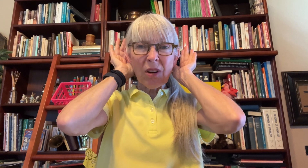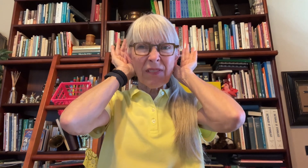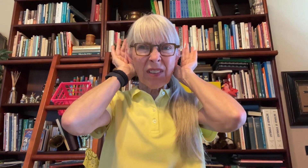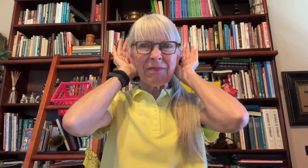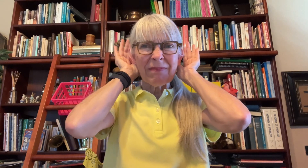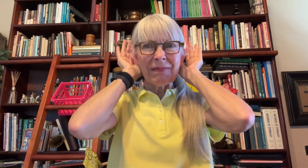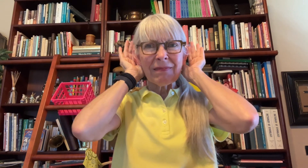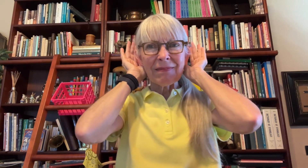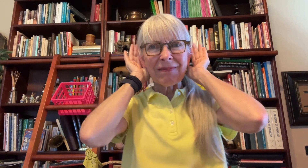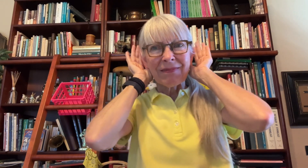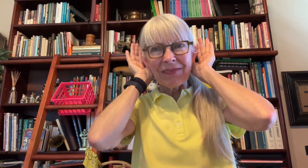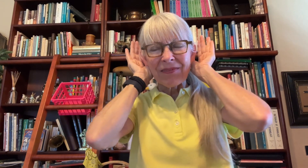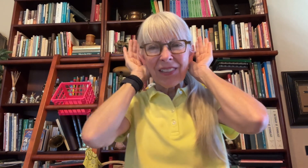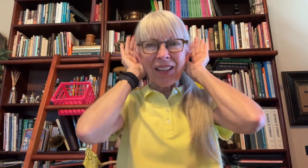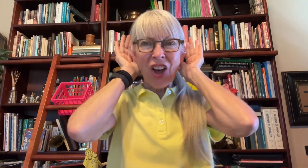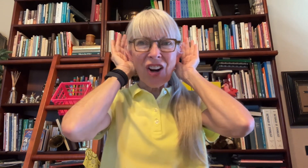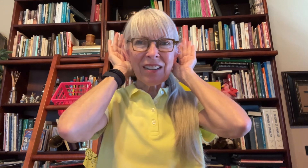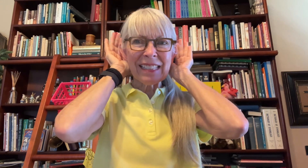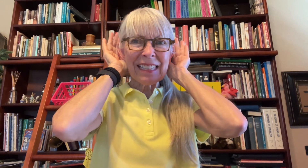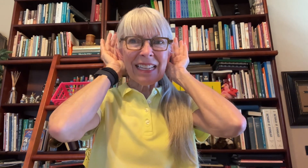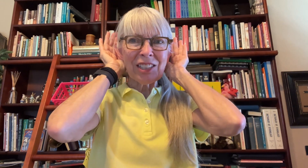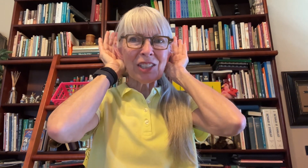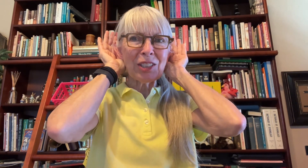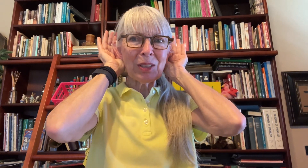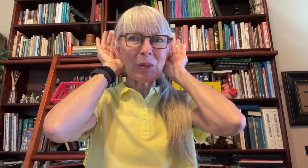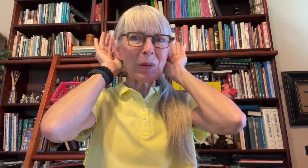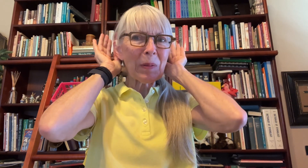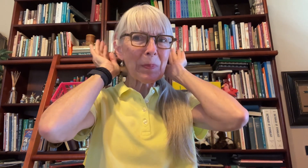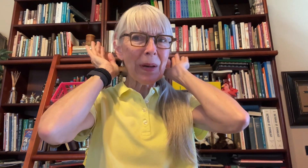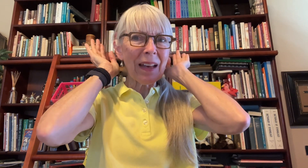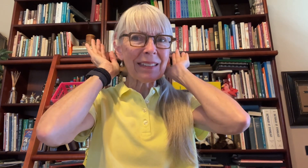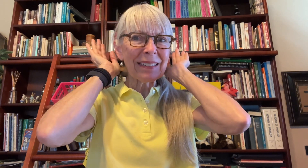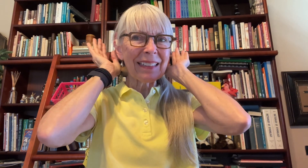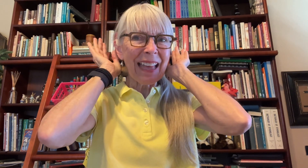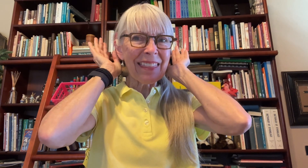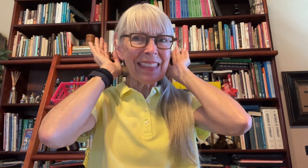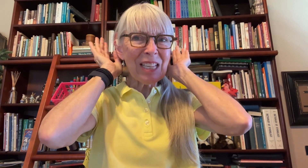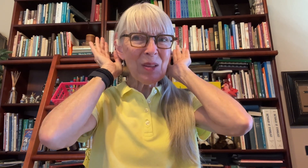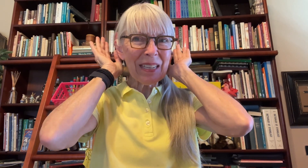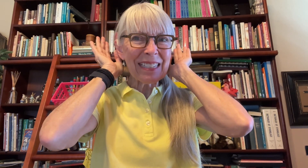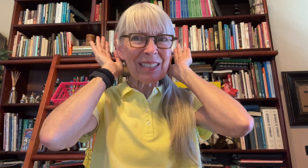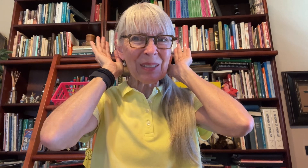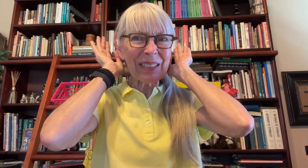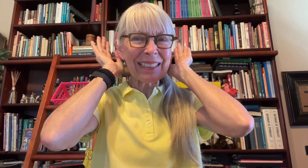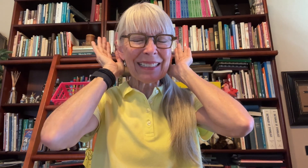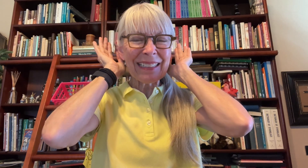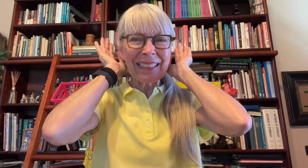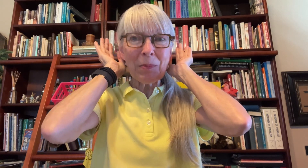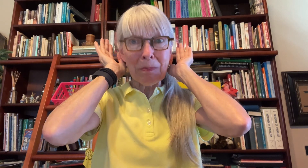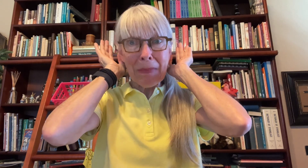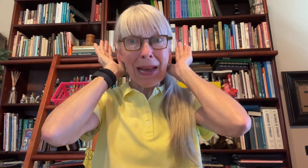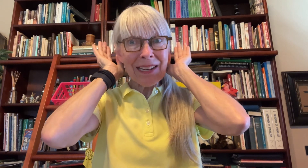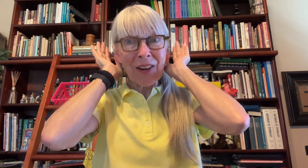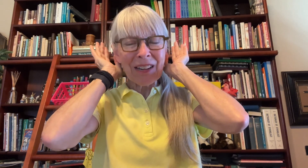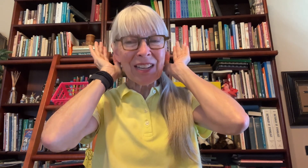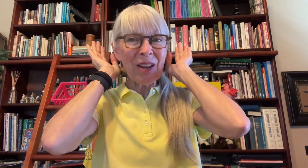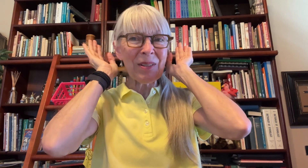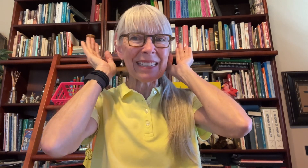of a hard sign to do, but I think you can do it. You might already know it.